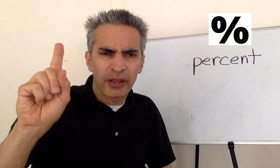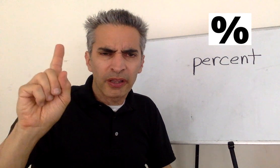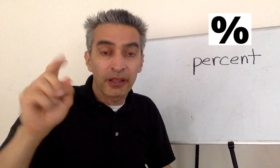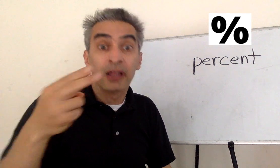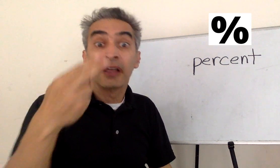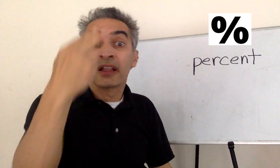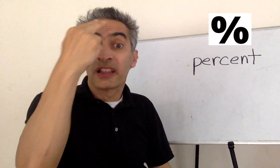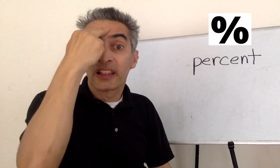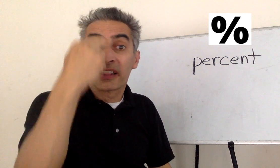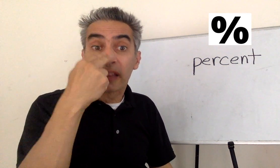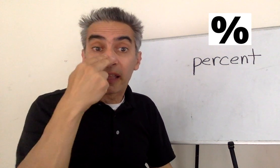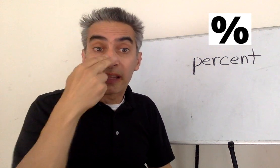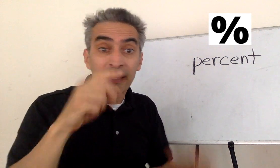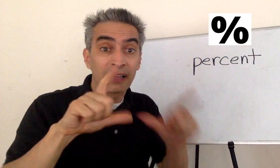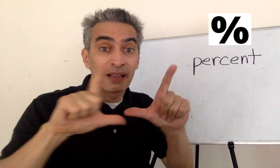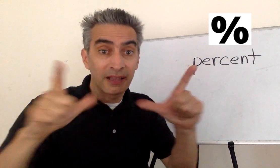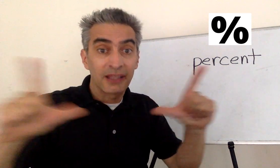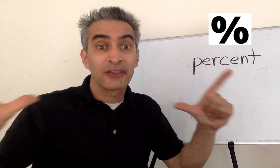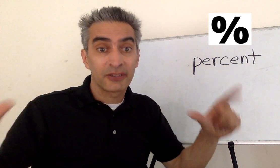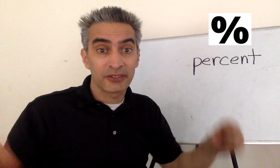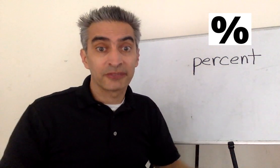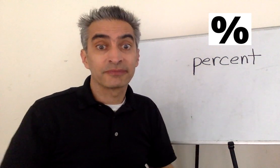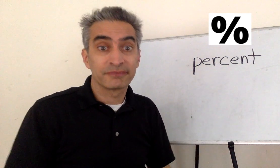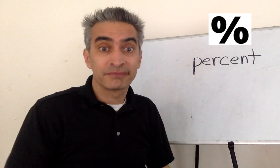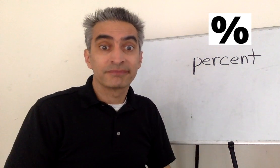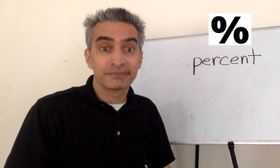This word percent is from the Latin language.